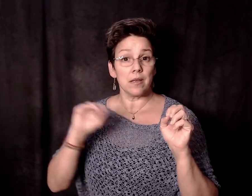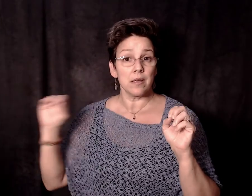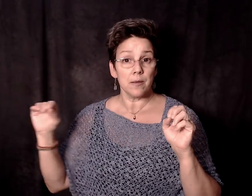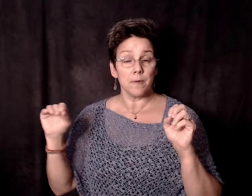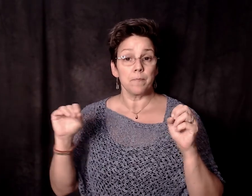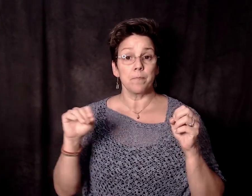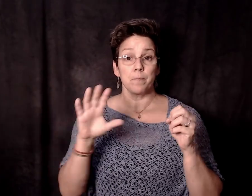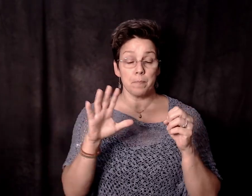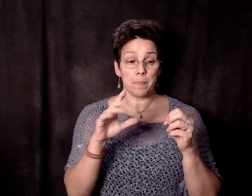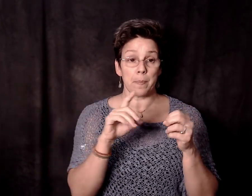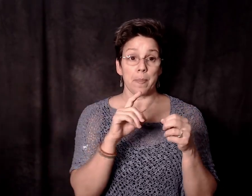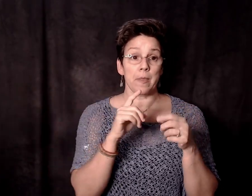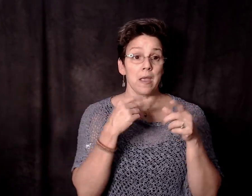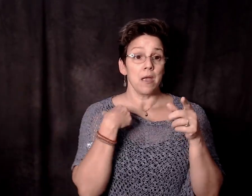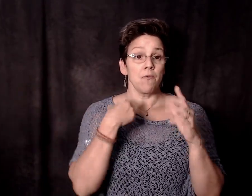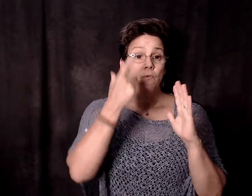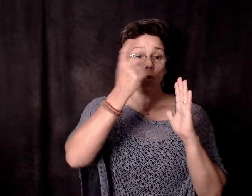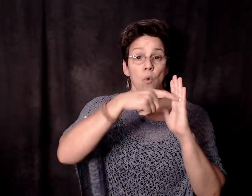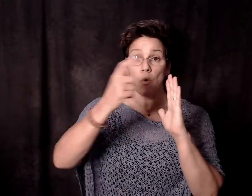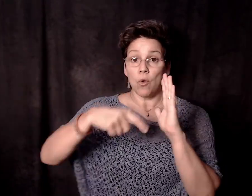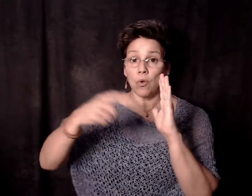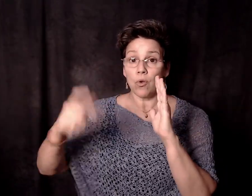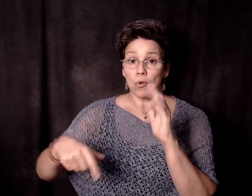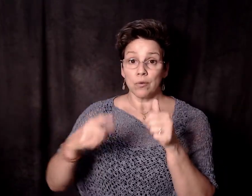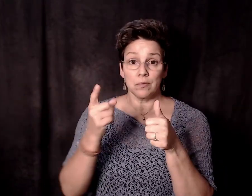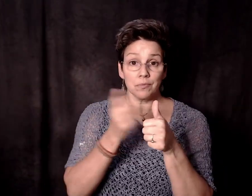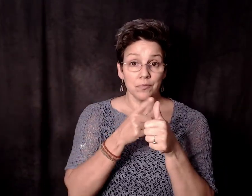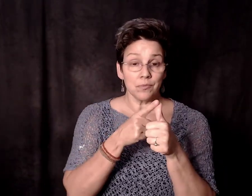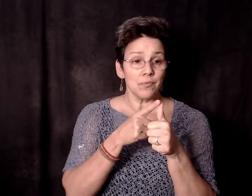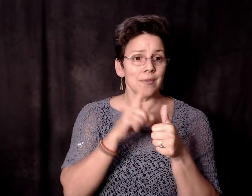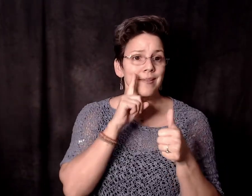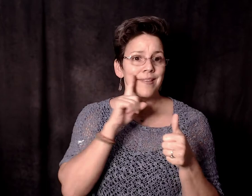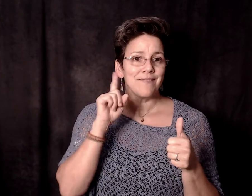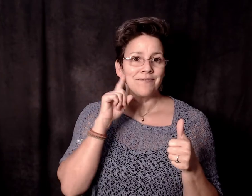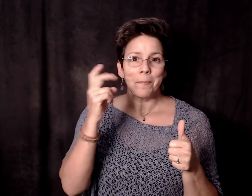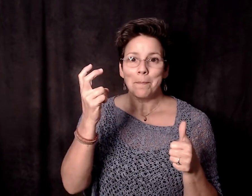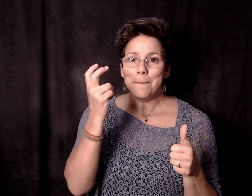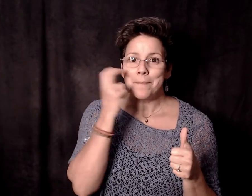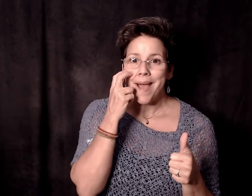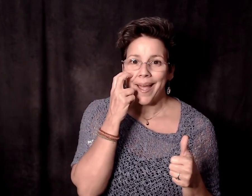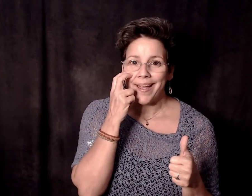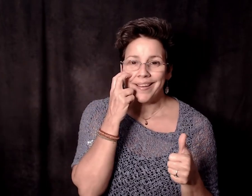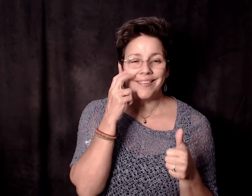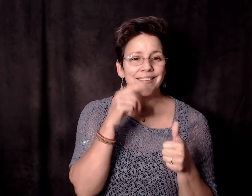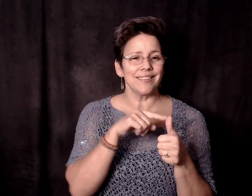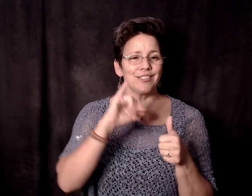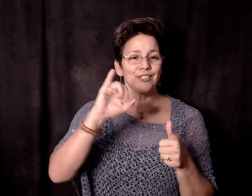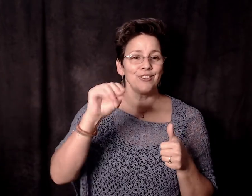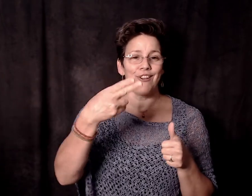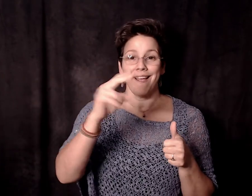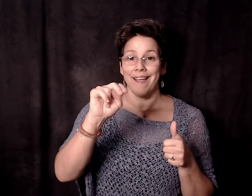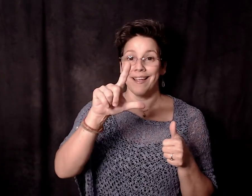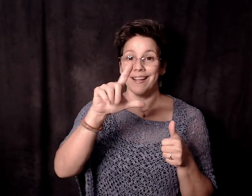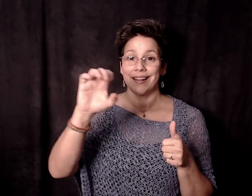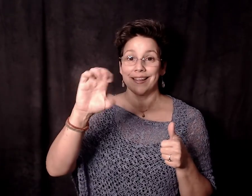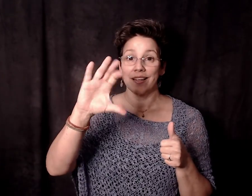that. I mean, people are tasing. Oh yeah, they asked me that they're going to tasing. I said, go ahead and tasing them. The is, this isn't the thing about third gas.